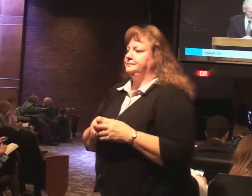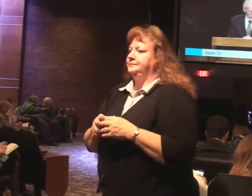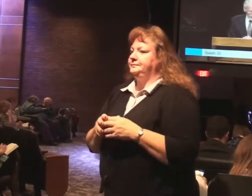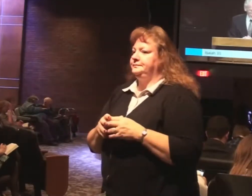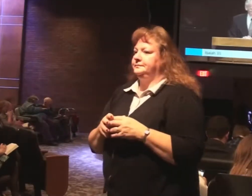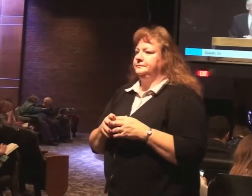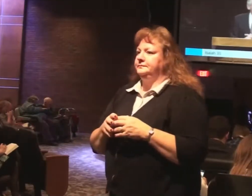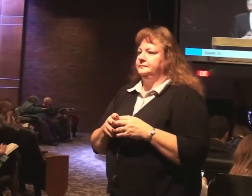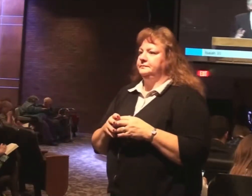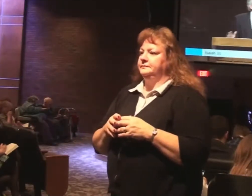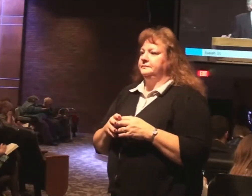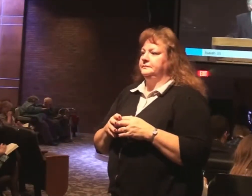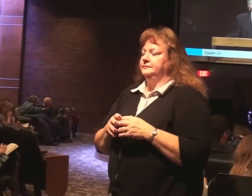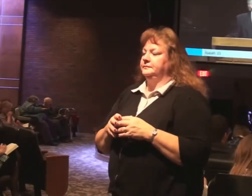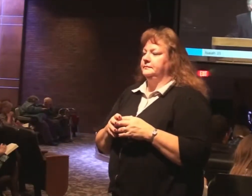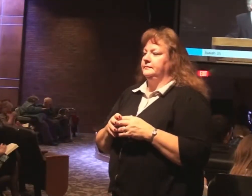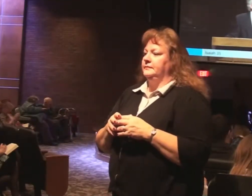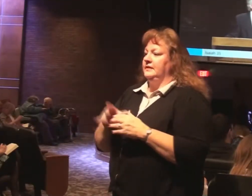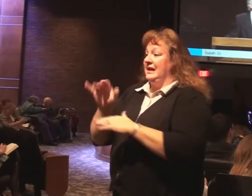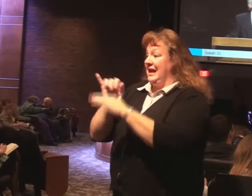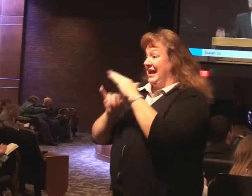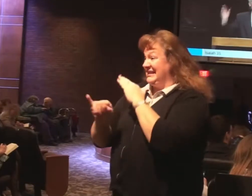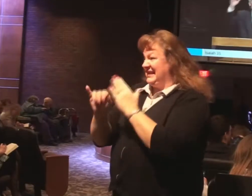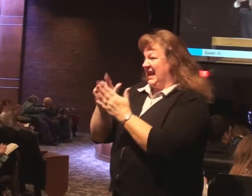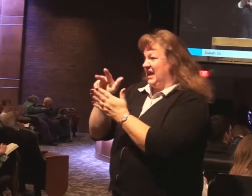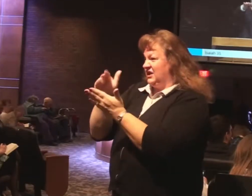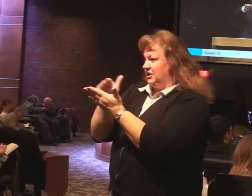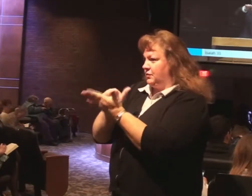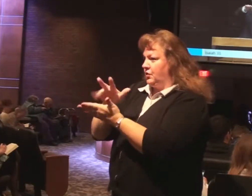The context of Isaiah 35 is the coming kingdom.